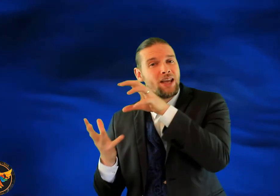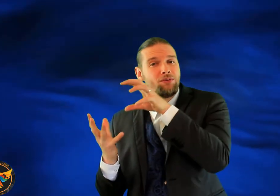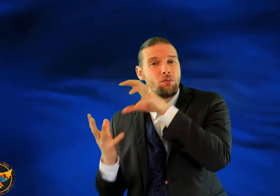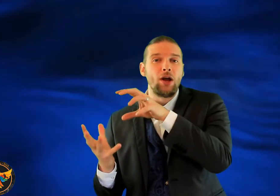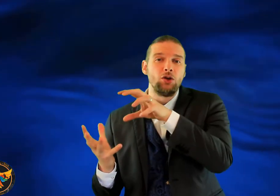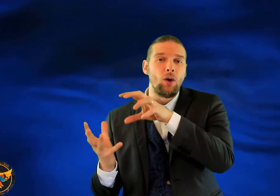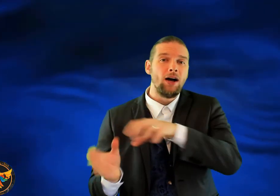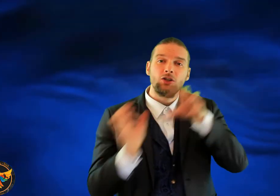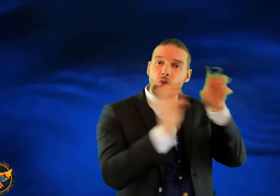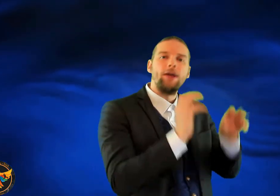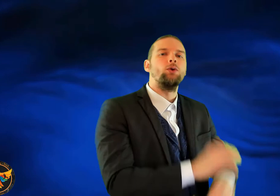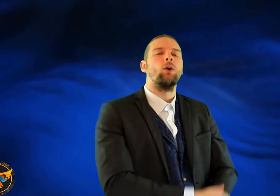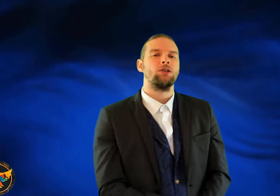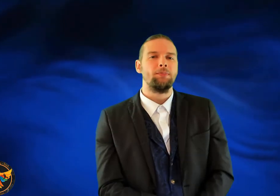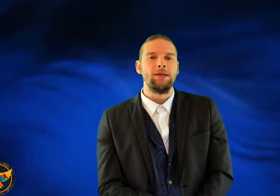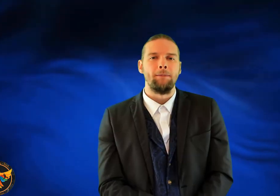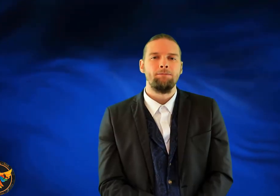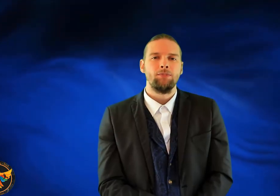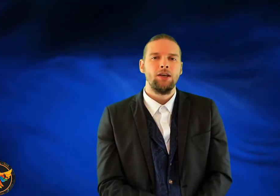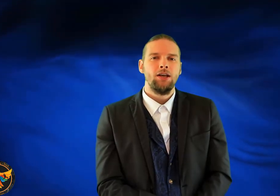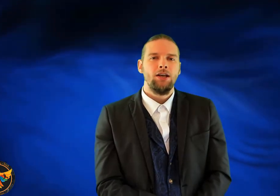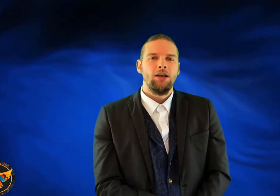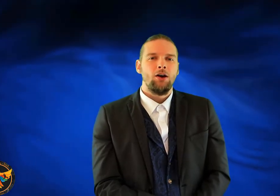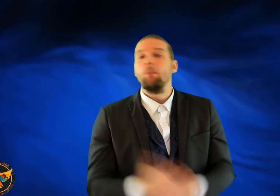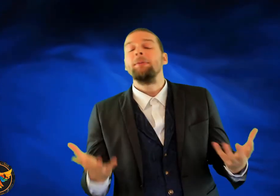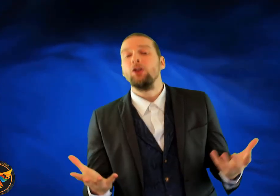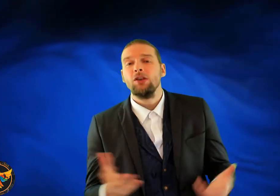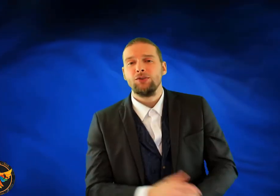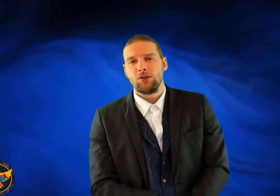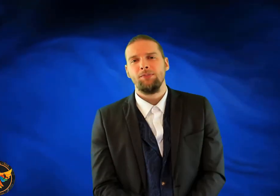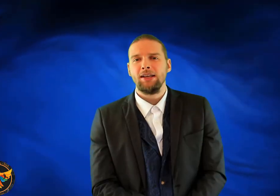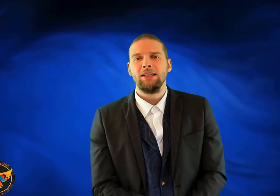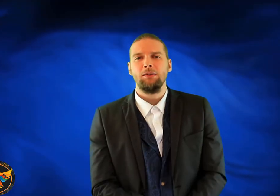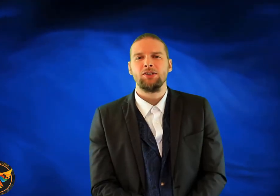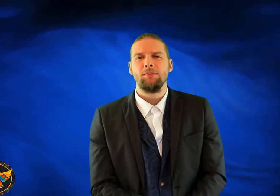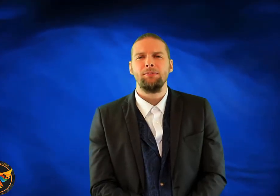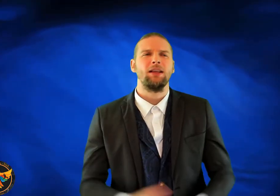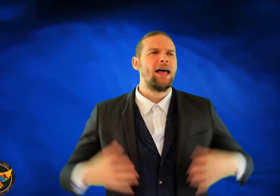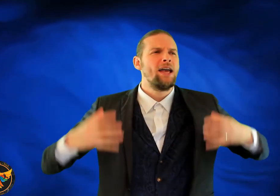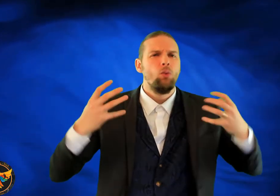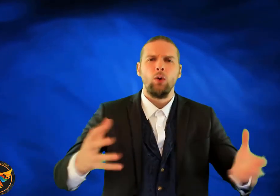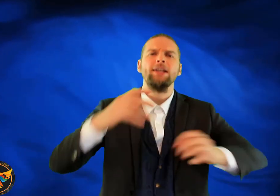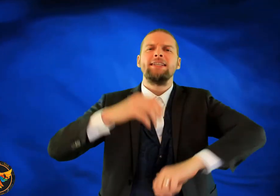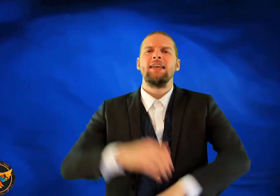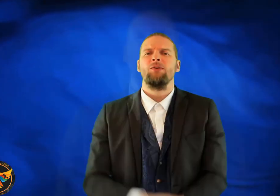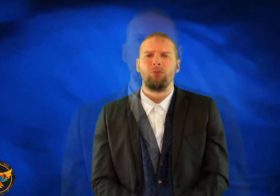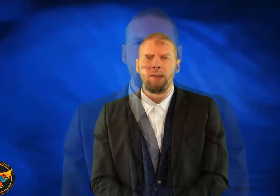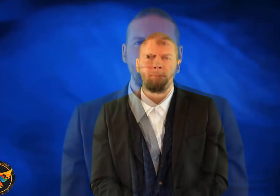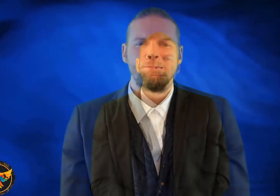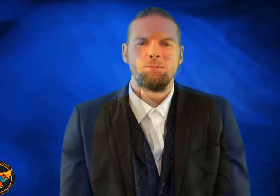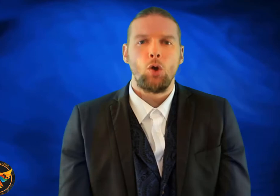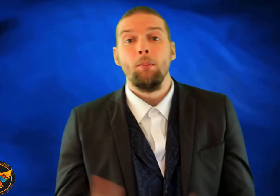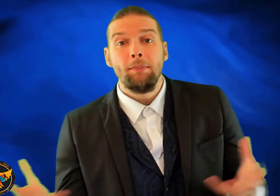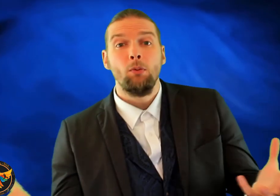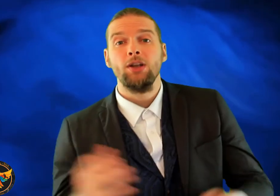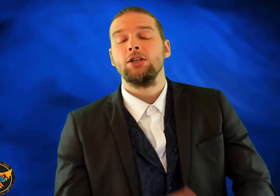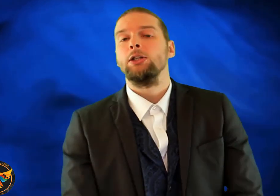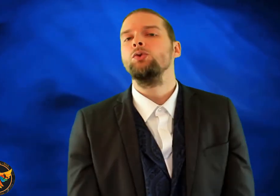to get from where you are to where you want to be? Or maybe looking for something a little bit simpler, like wanting to get fit? Or maybe wanting to lose